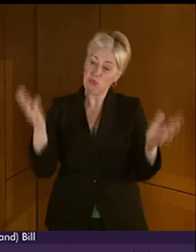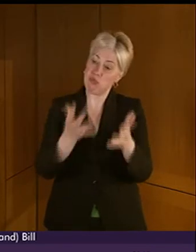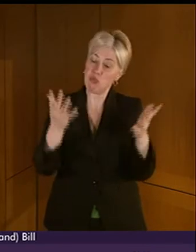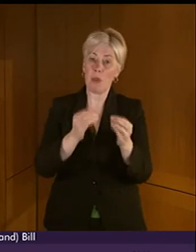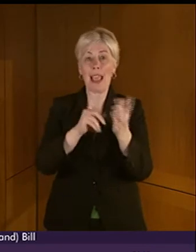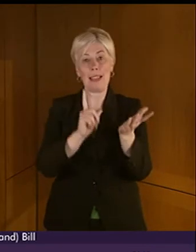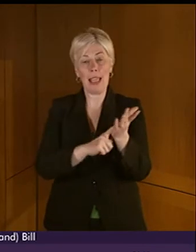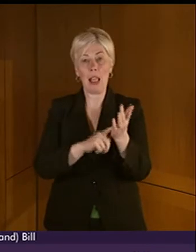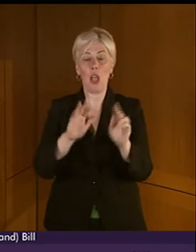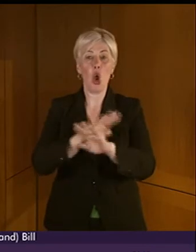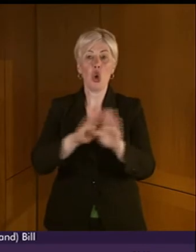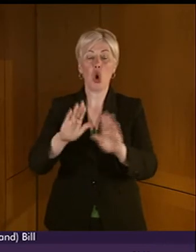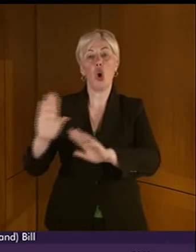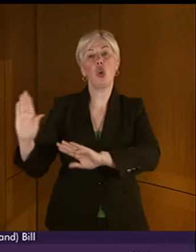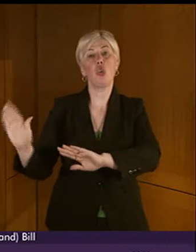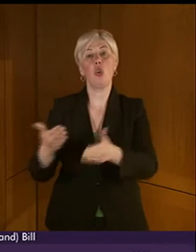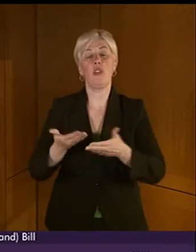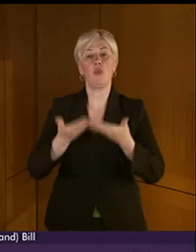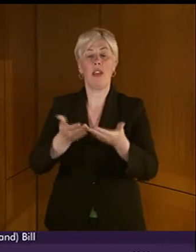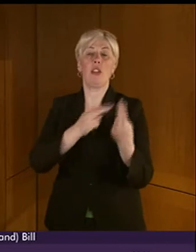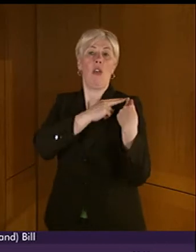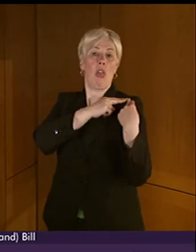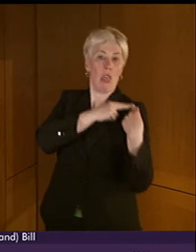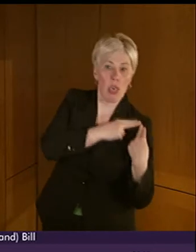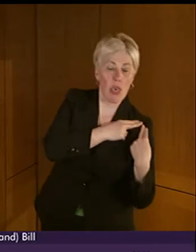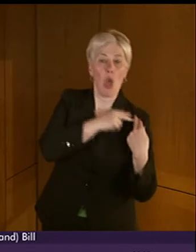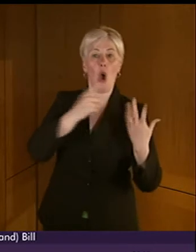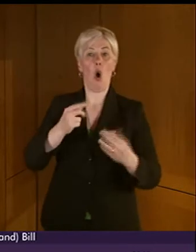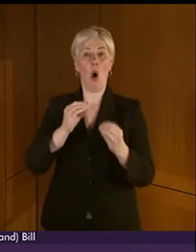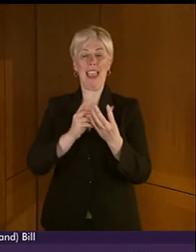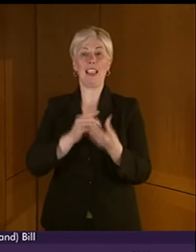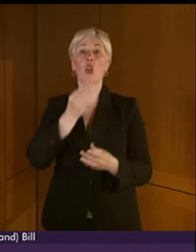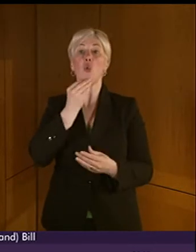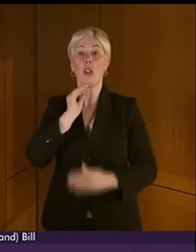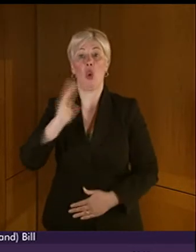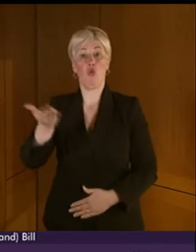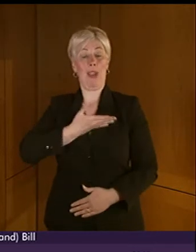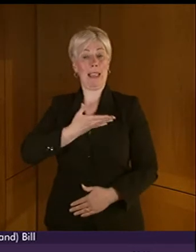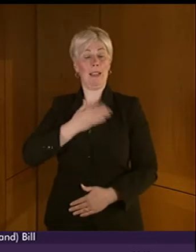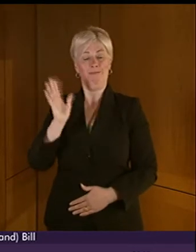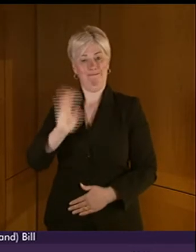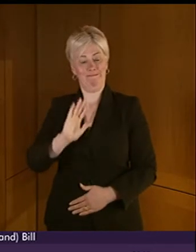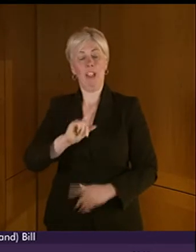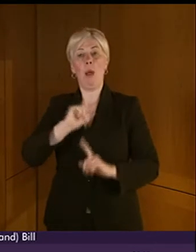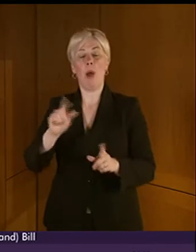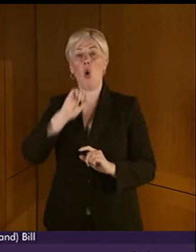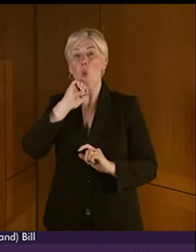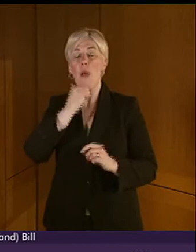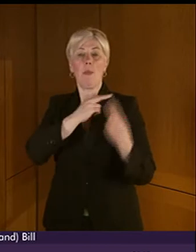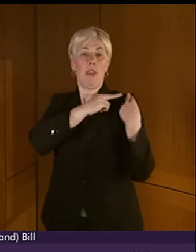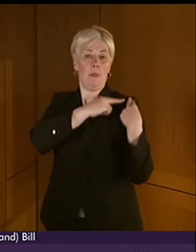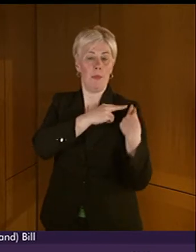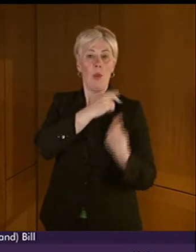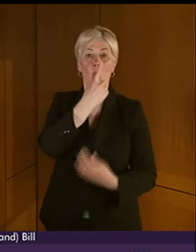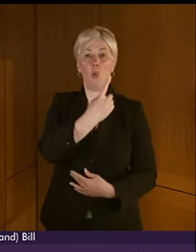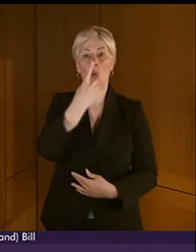impose obligations on service providers or confer rights on BSL users, it does place a duty on 117